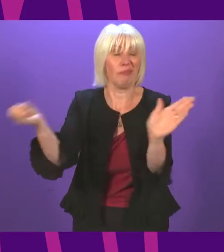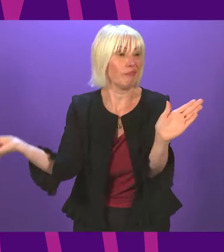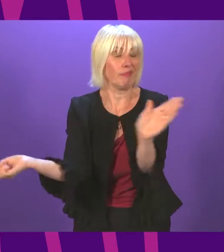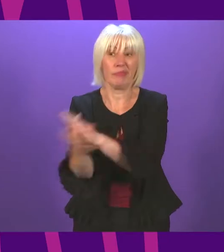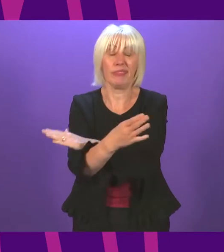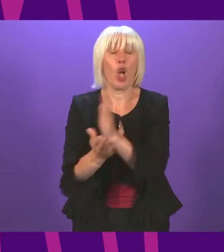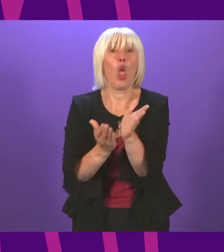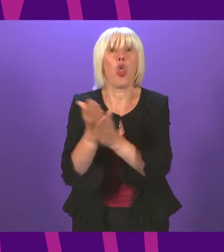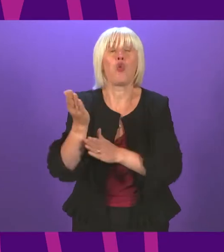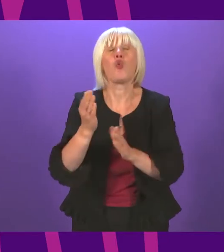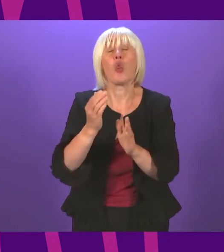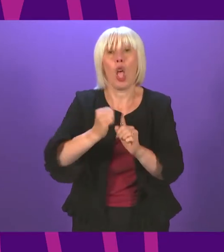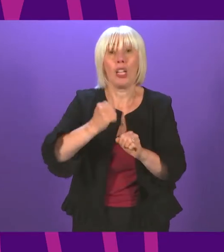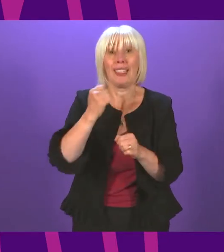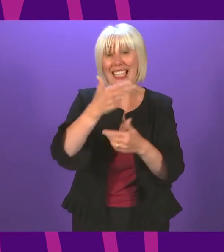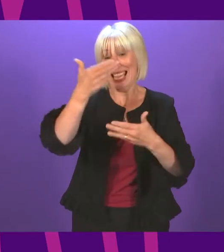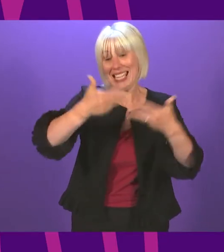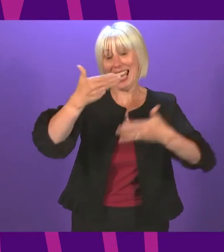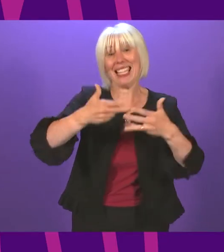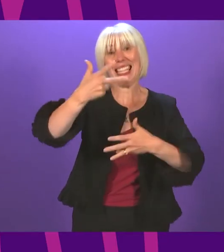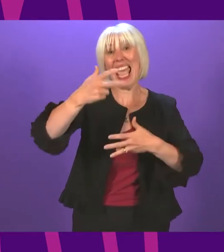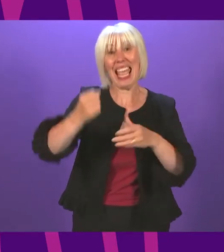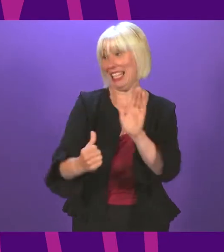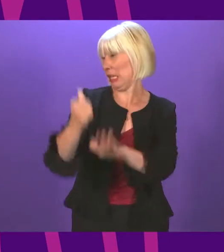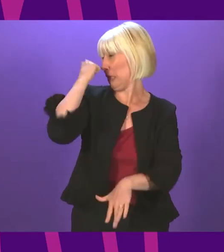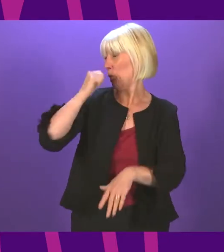1980s and this government will not do that